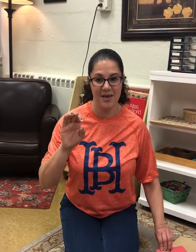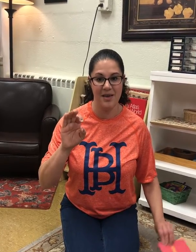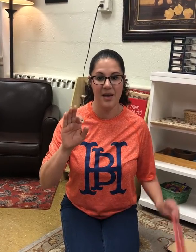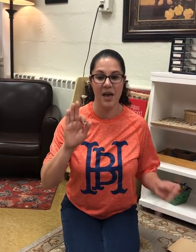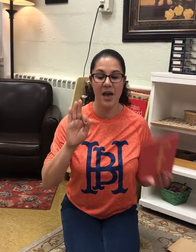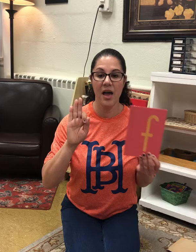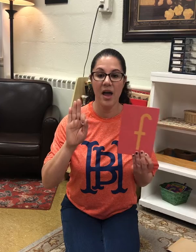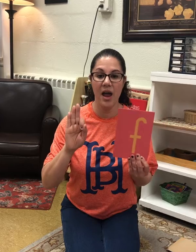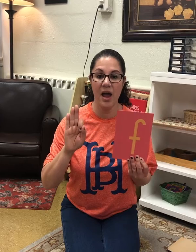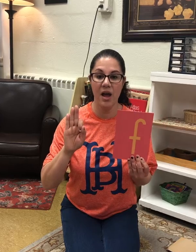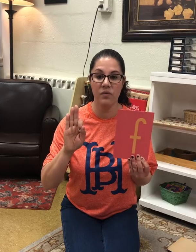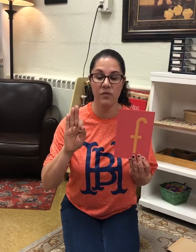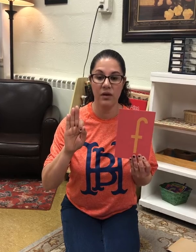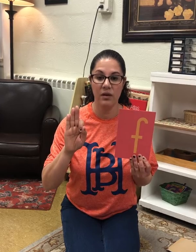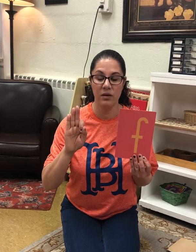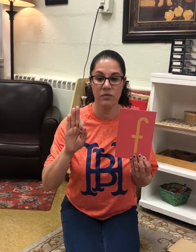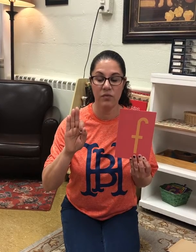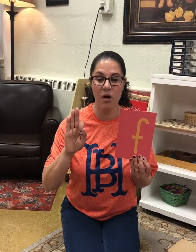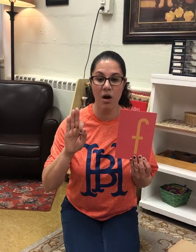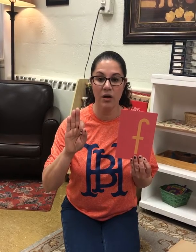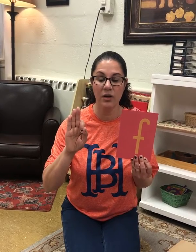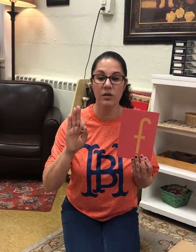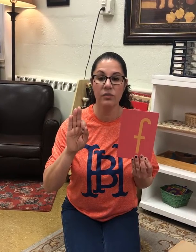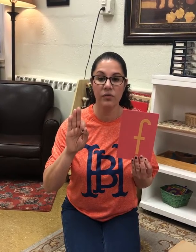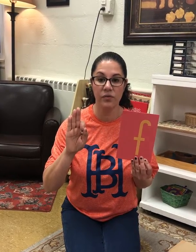F frog, f.